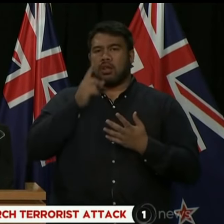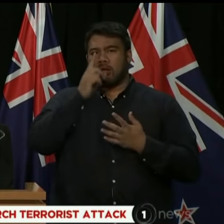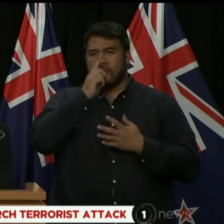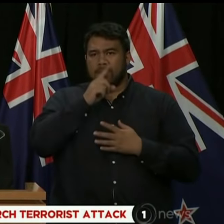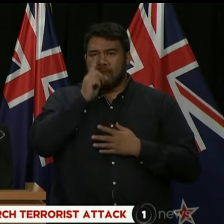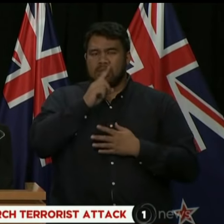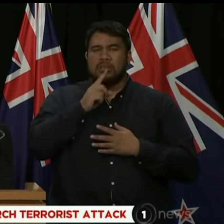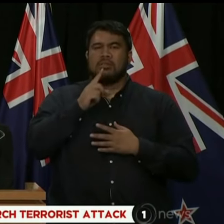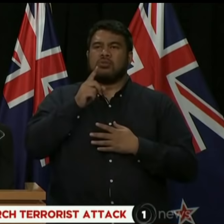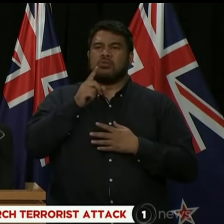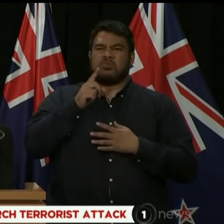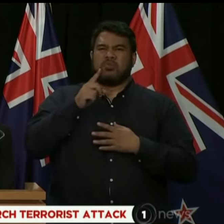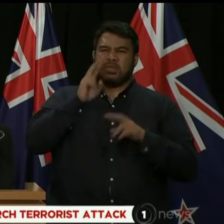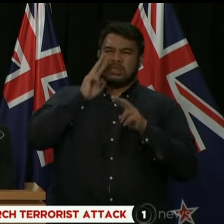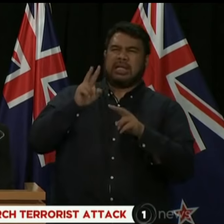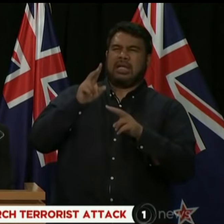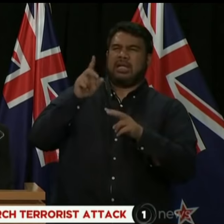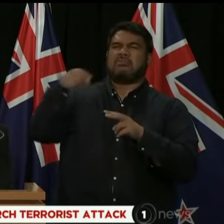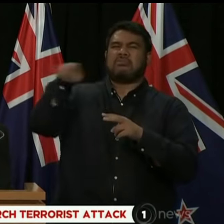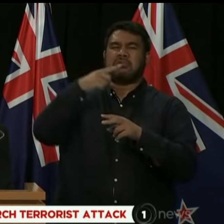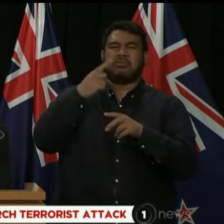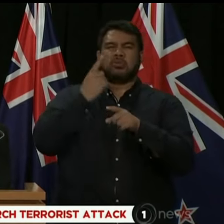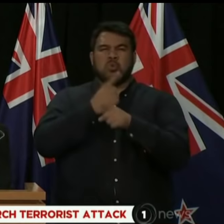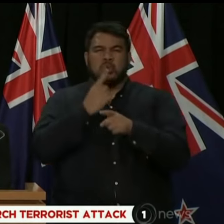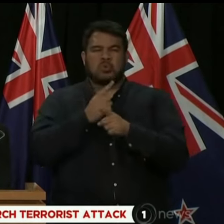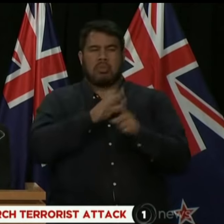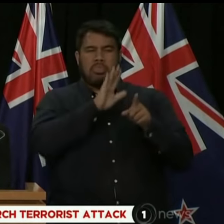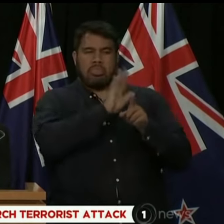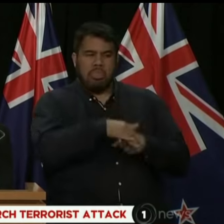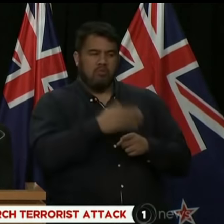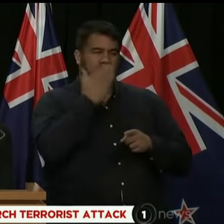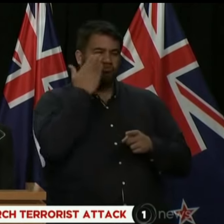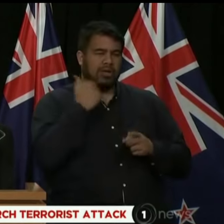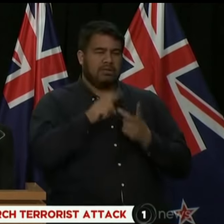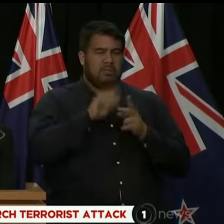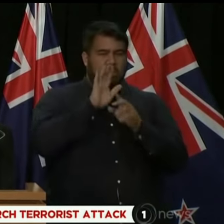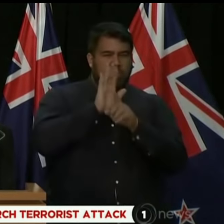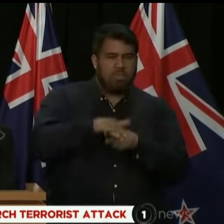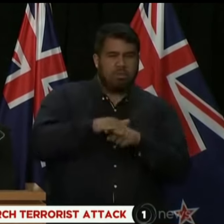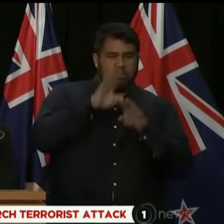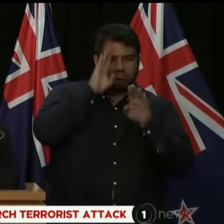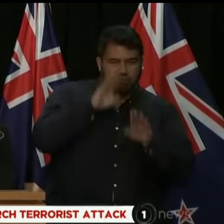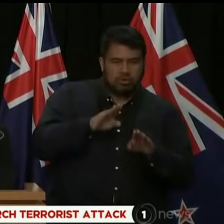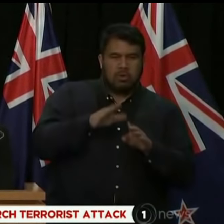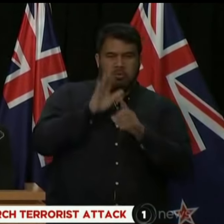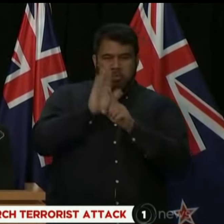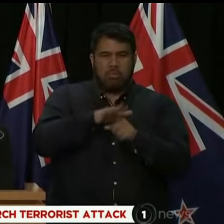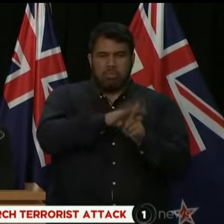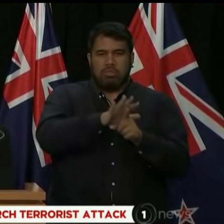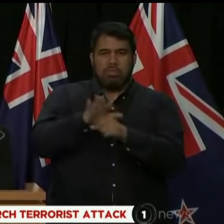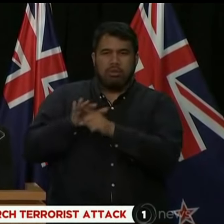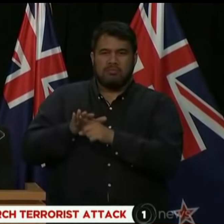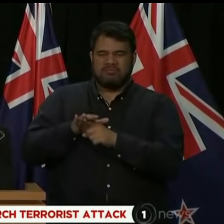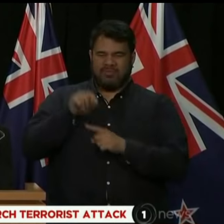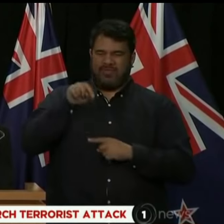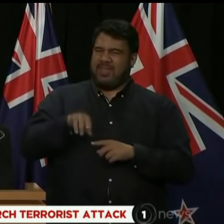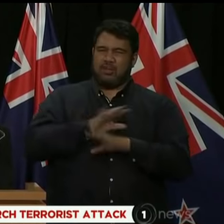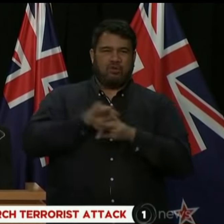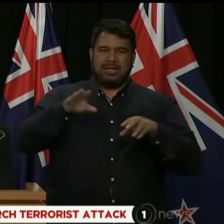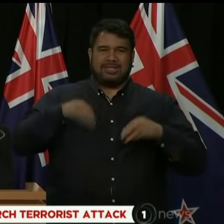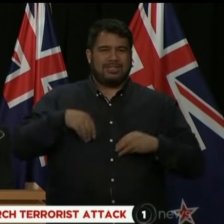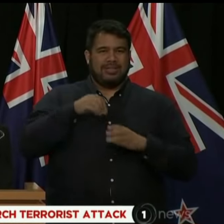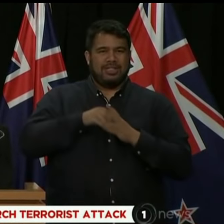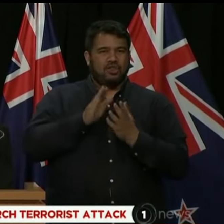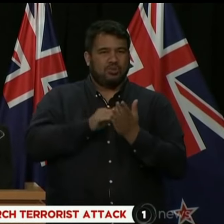of racism, division, extremism has no place, not only in New Zealand, but I would say in a